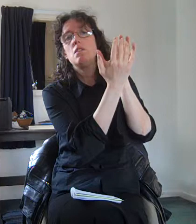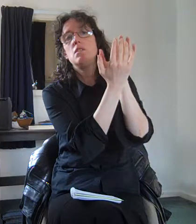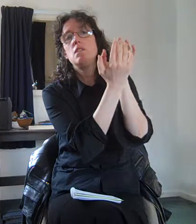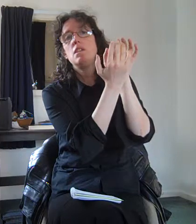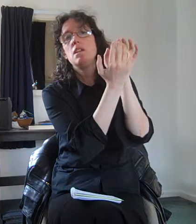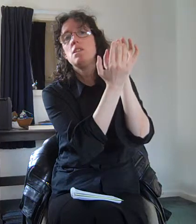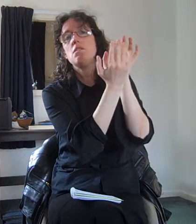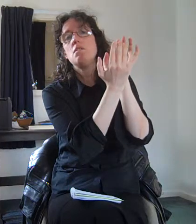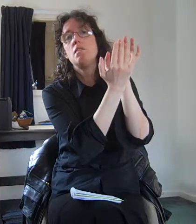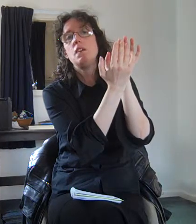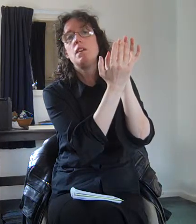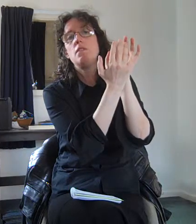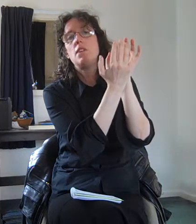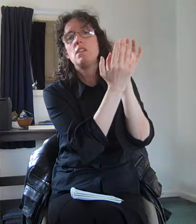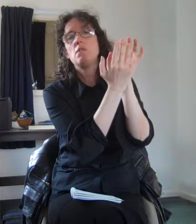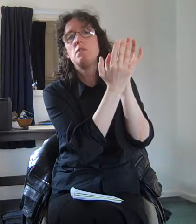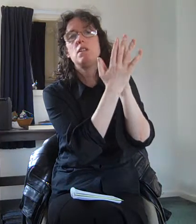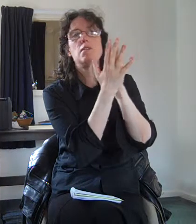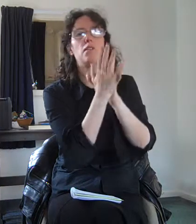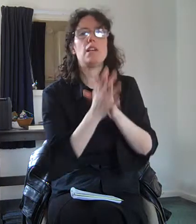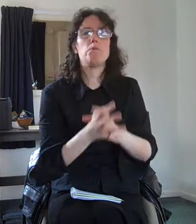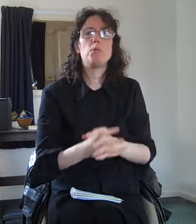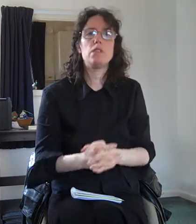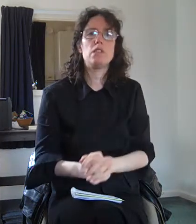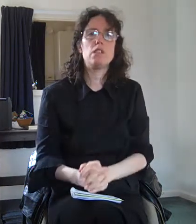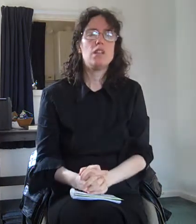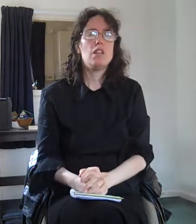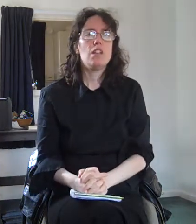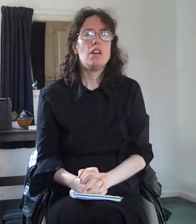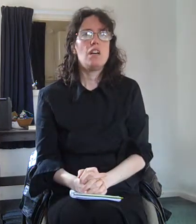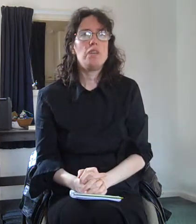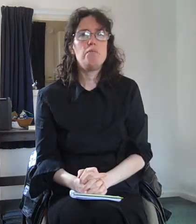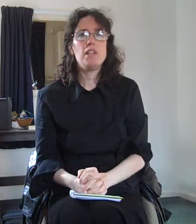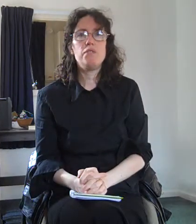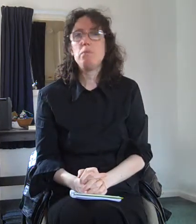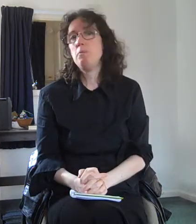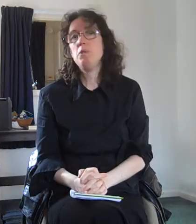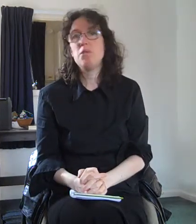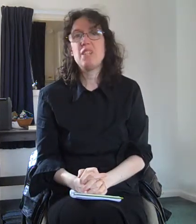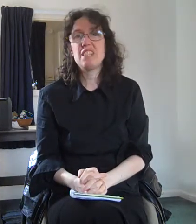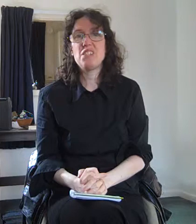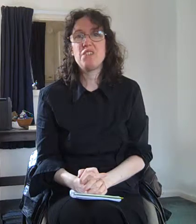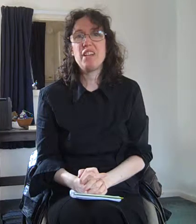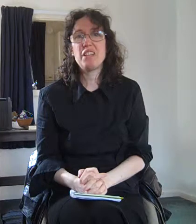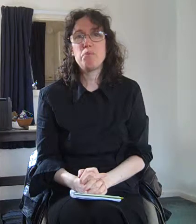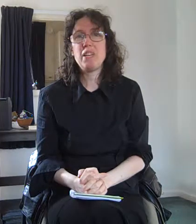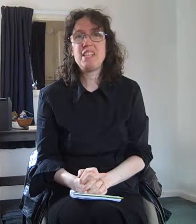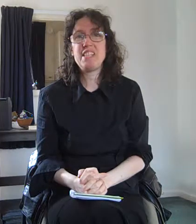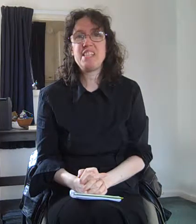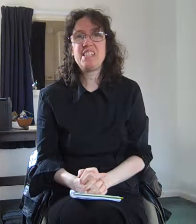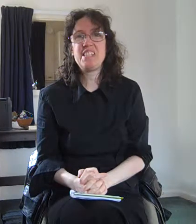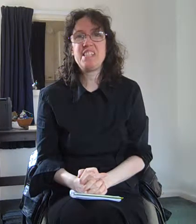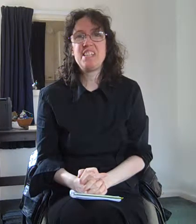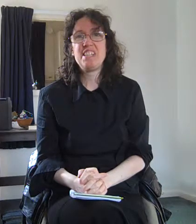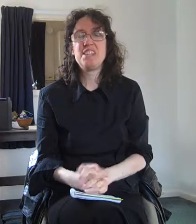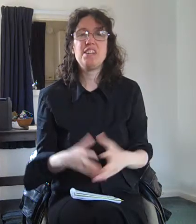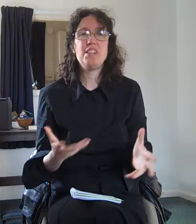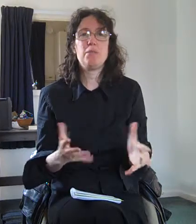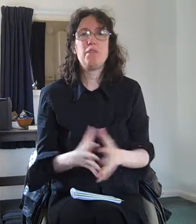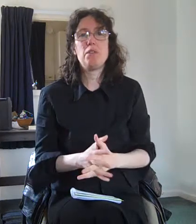you the eye's not flexible enough at that point and for people who are doing this on a regular basis they turn up at